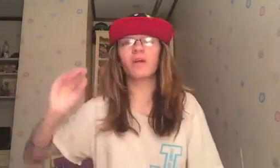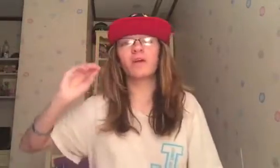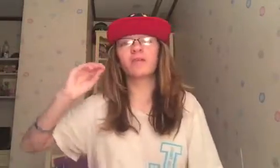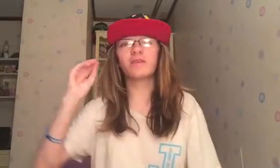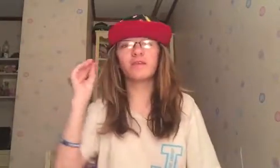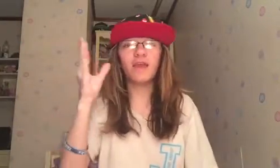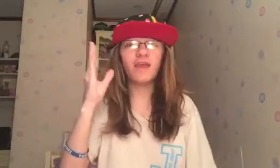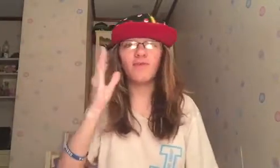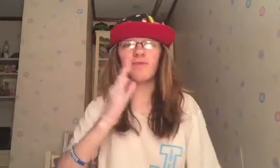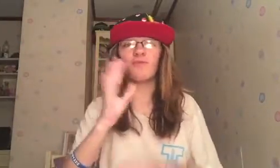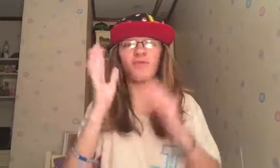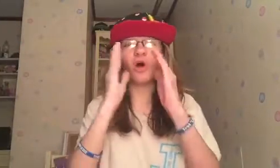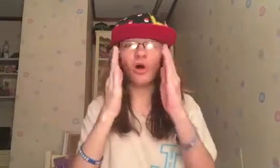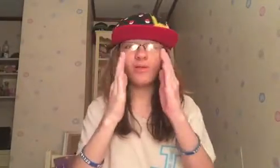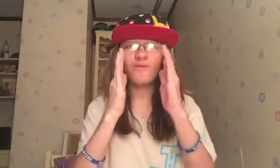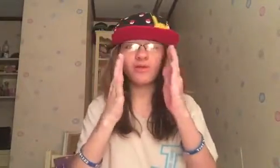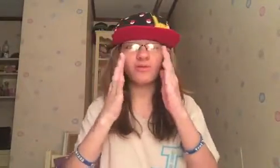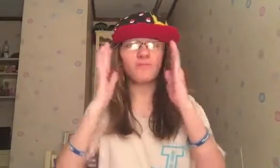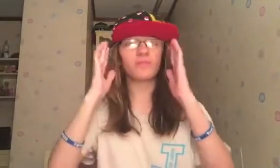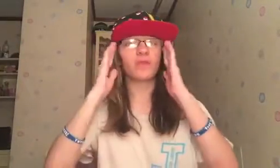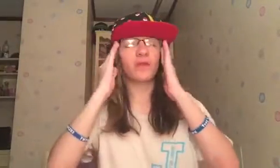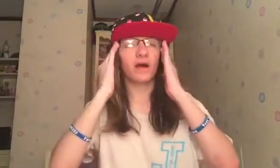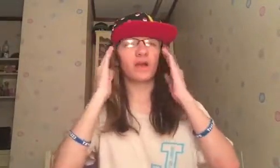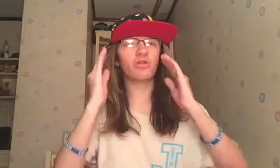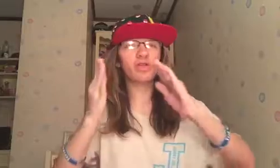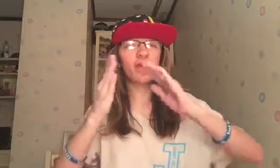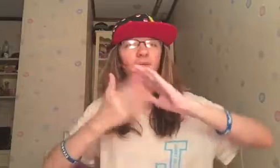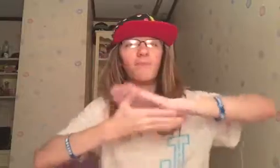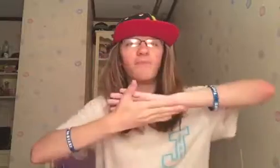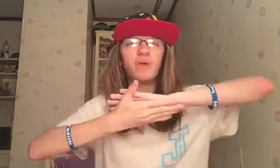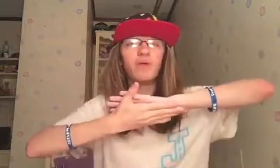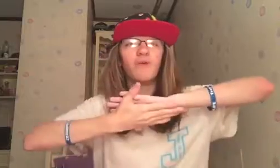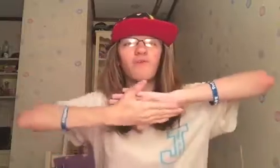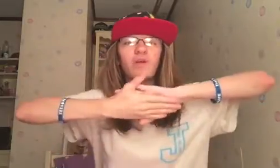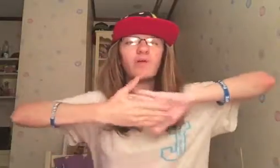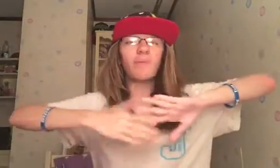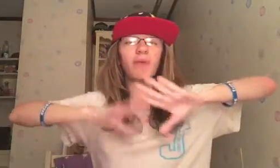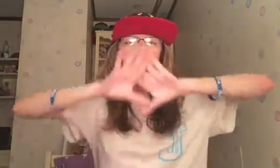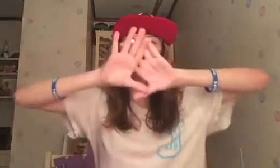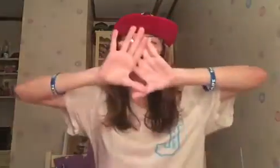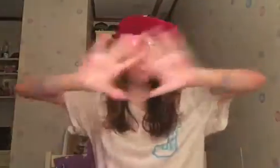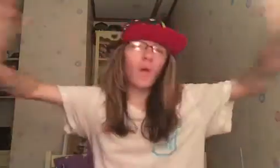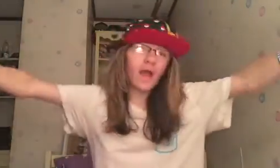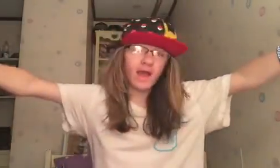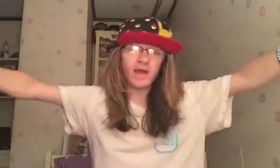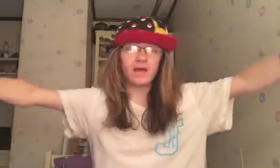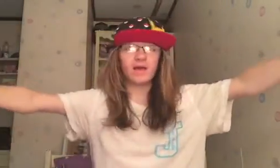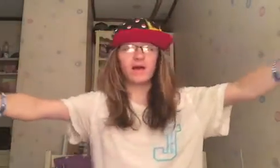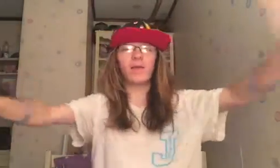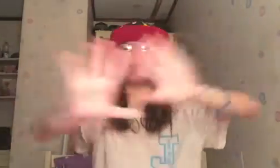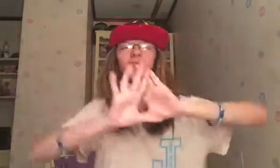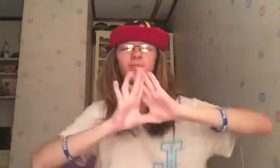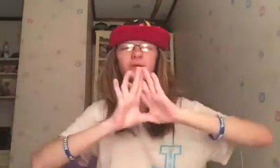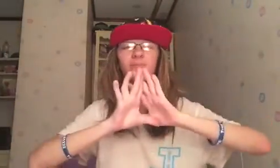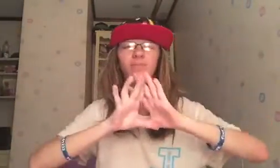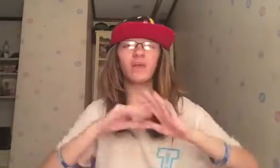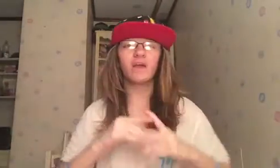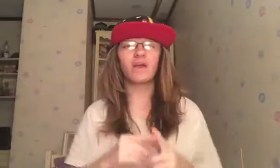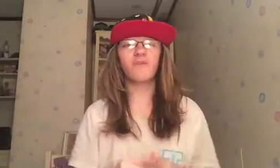today, for all of you, I just have a very big, quick announcement. If